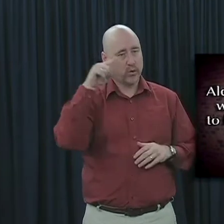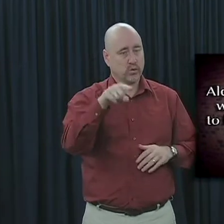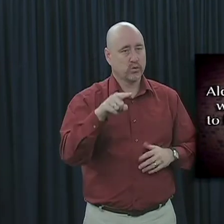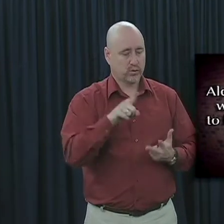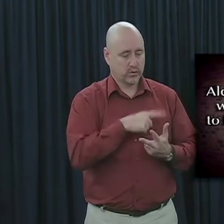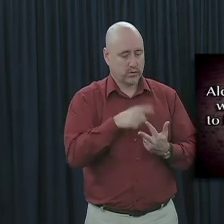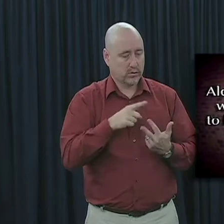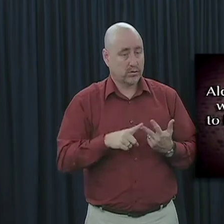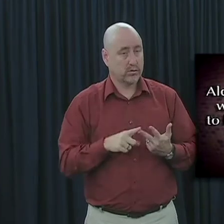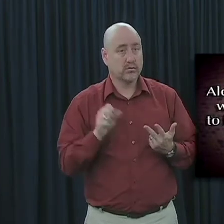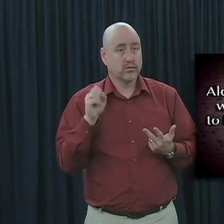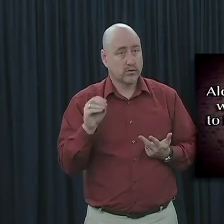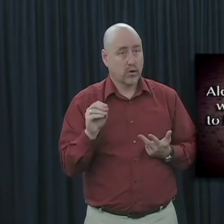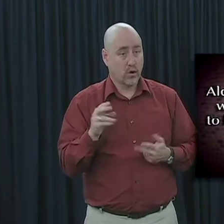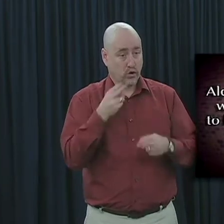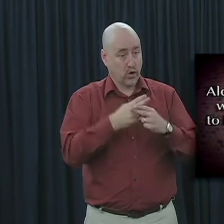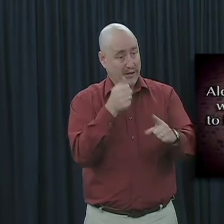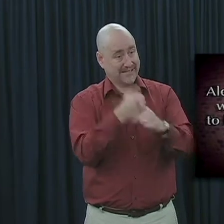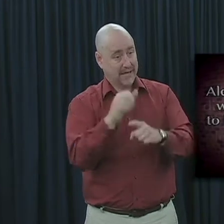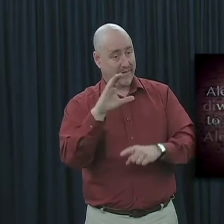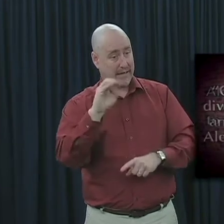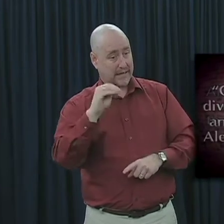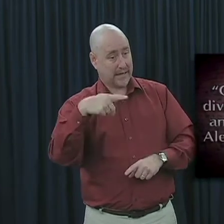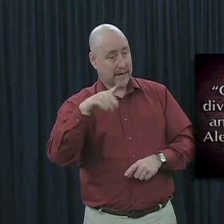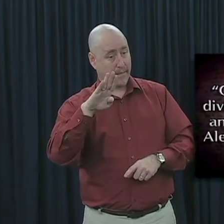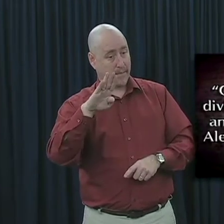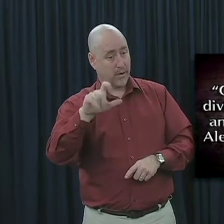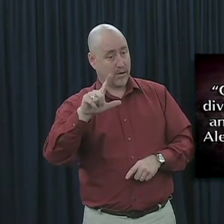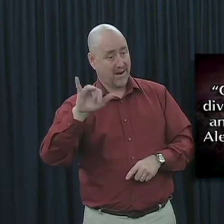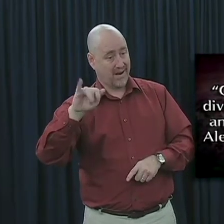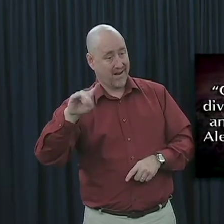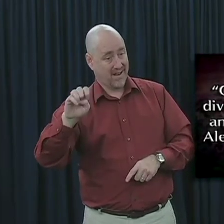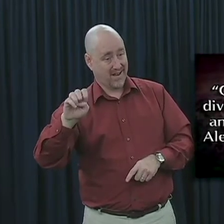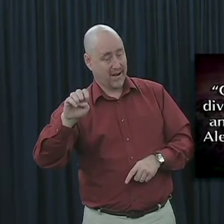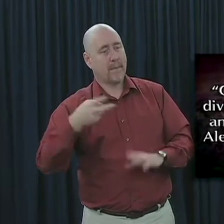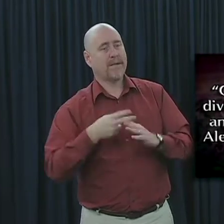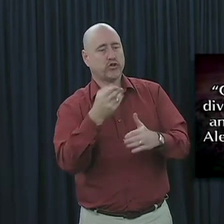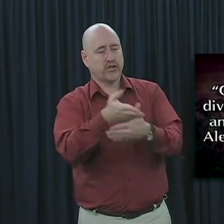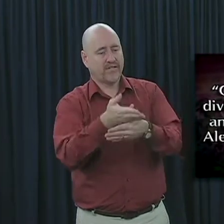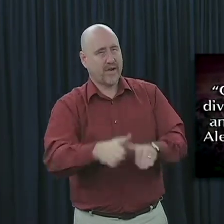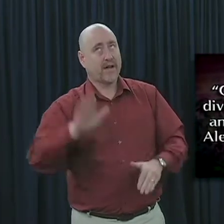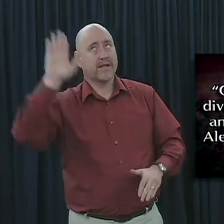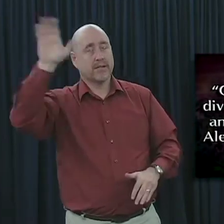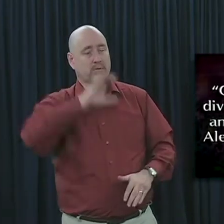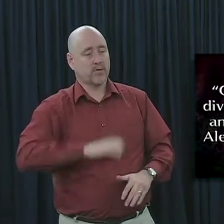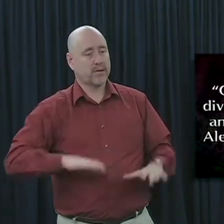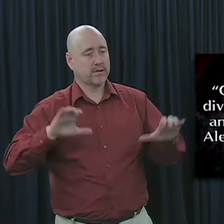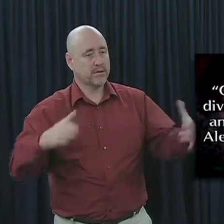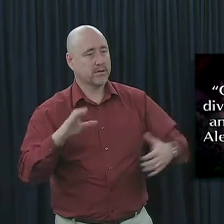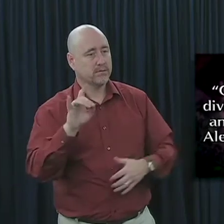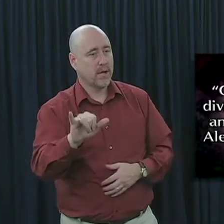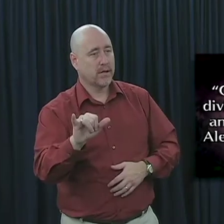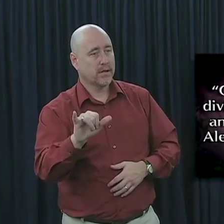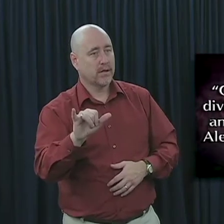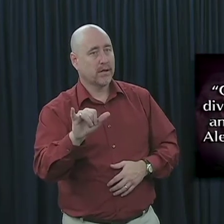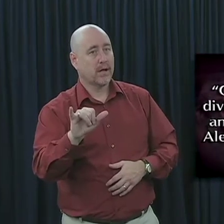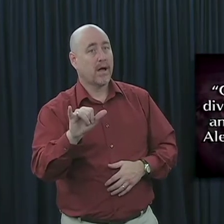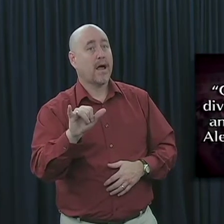you. Thus, in calling yourself a Campbellite, you would be dividing the body of Christ and would end up